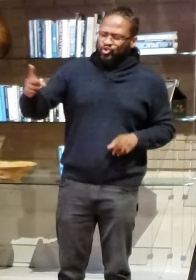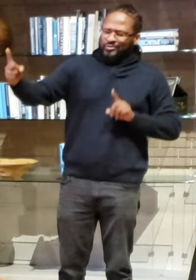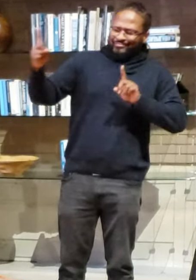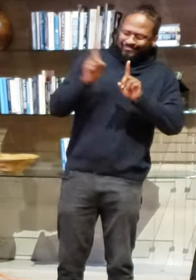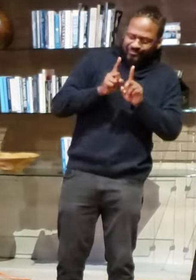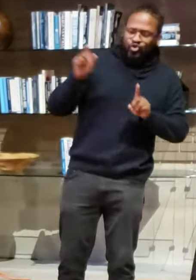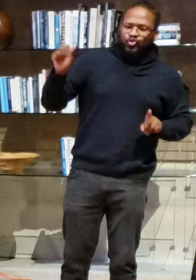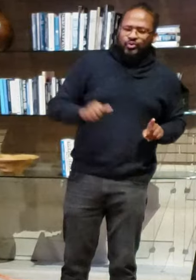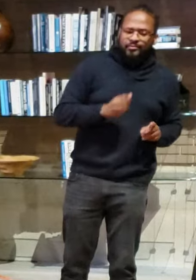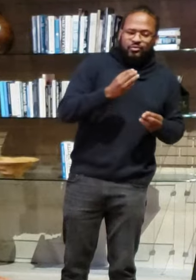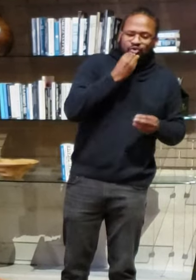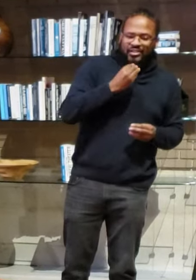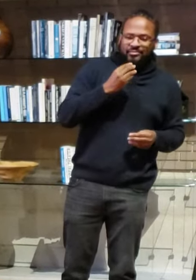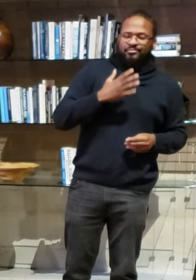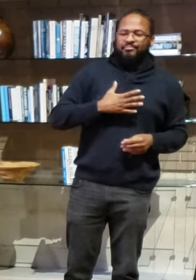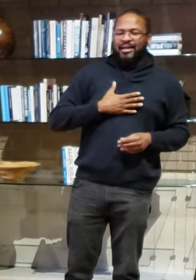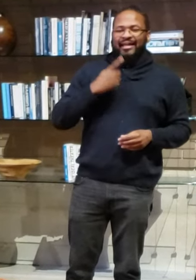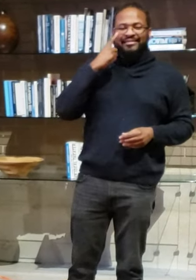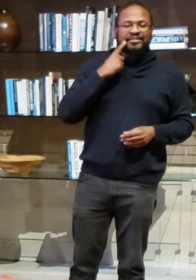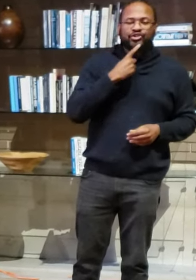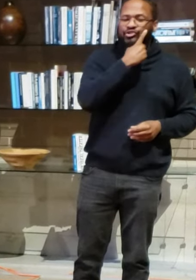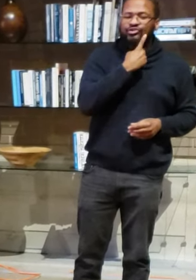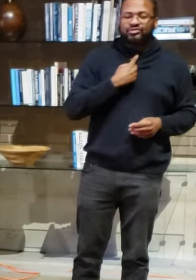away. That's all distance.